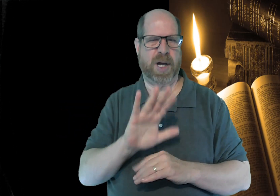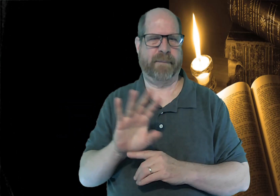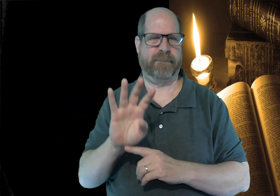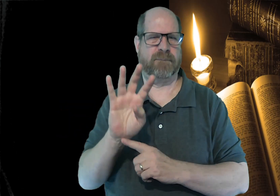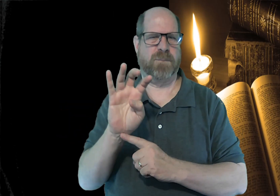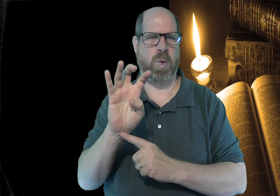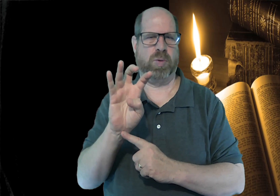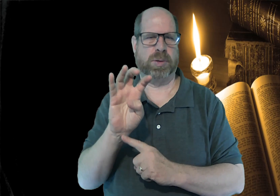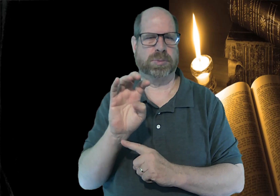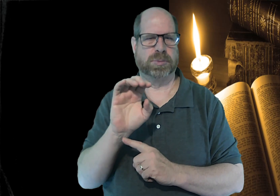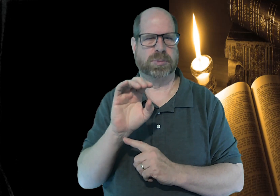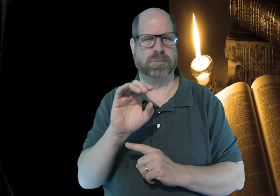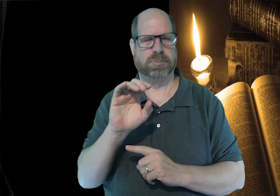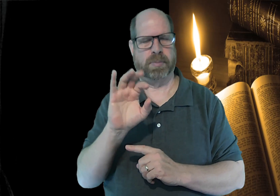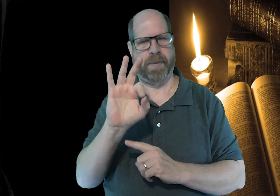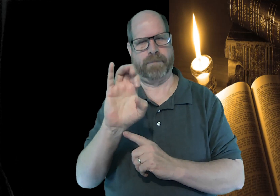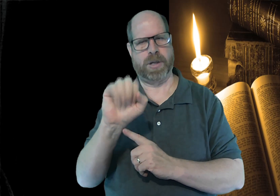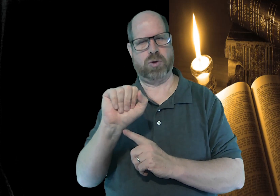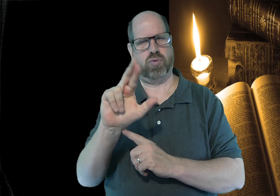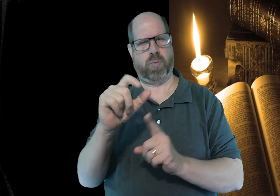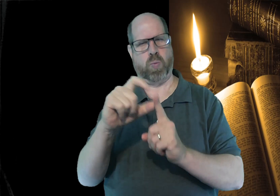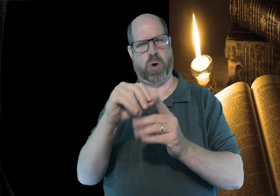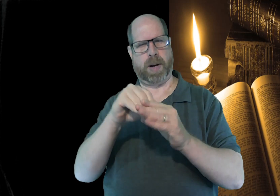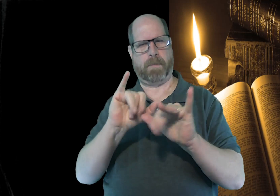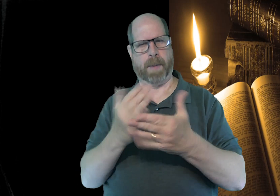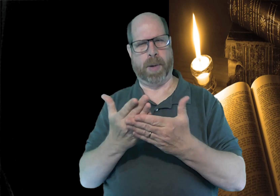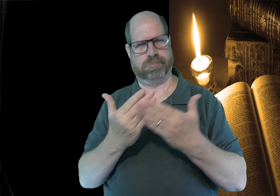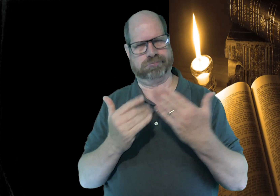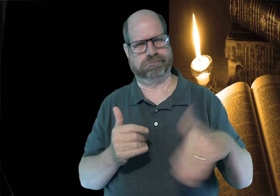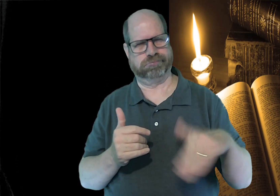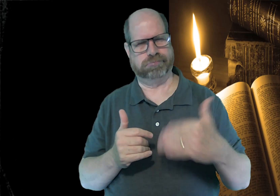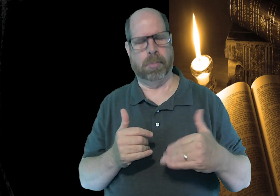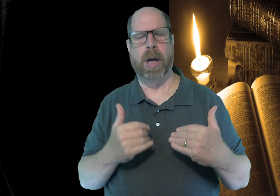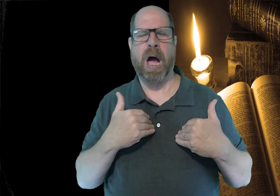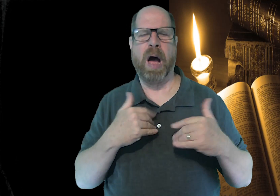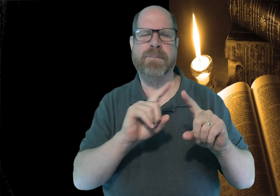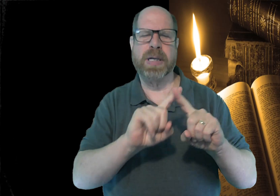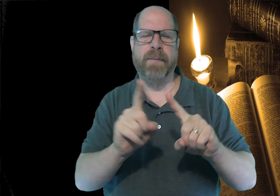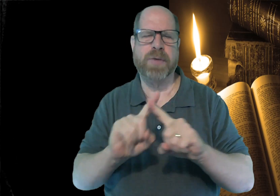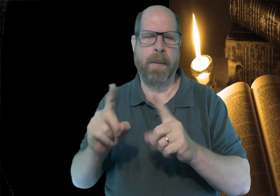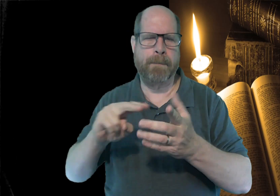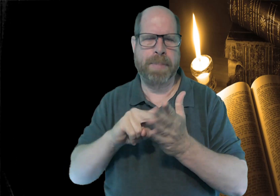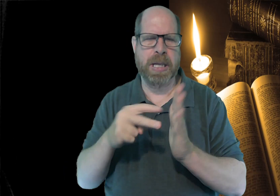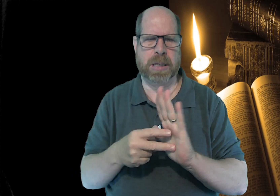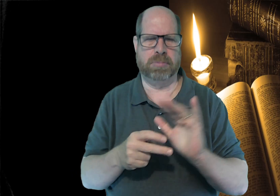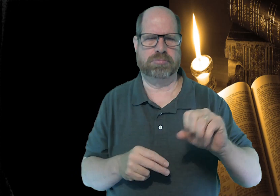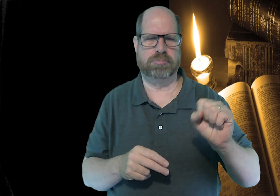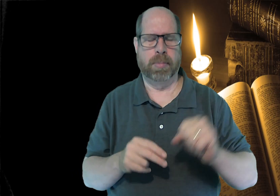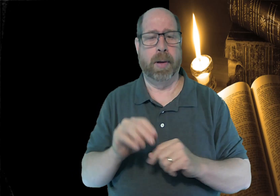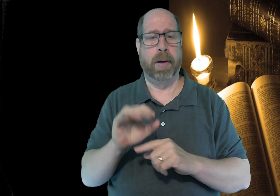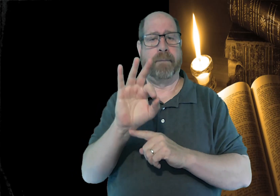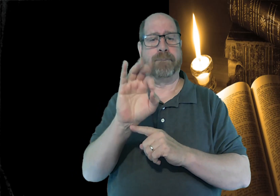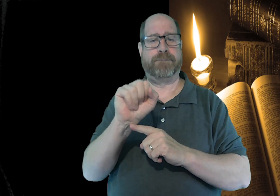I've been explaining or saying that there's about 400 different times that the Bible says fear